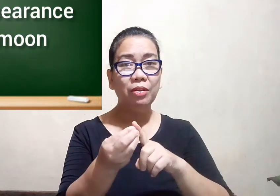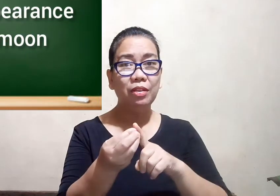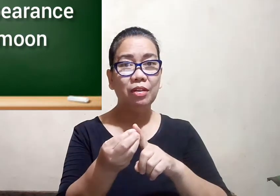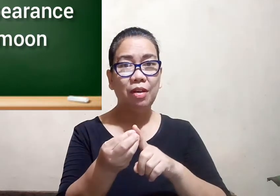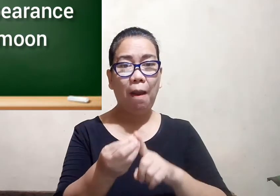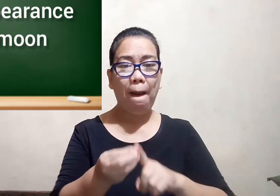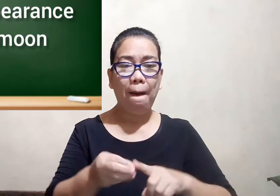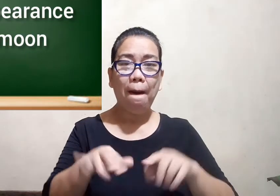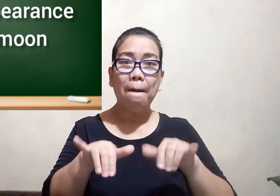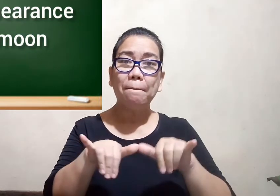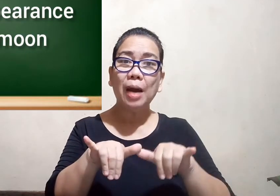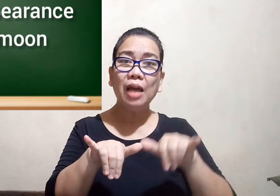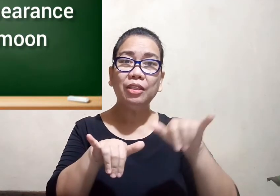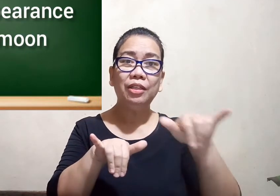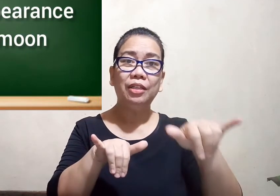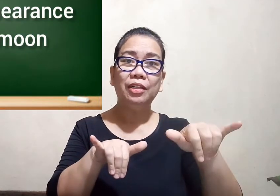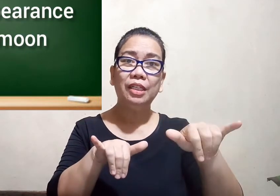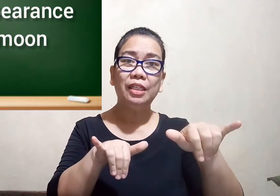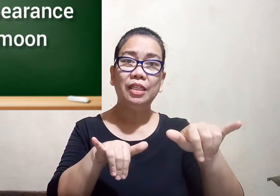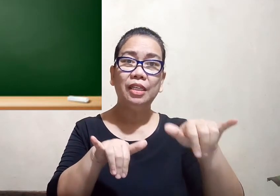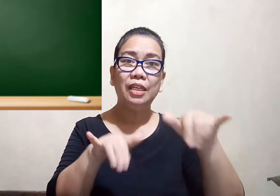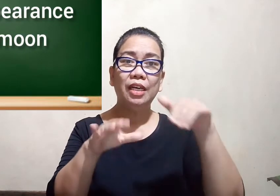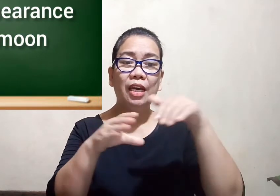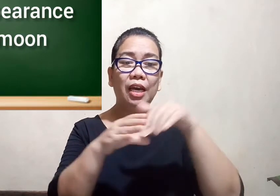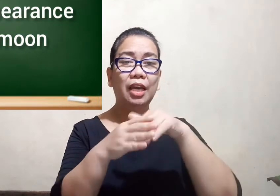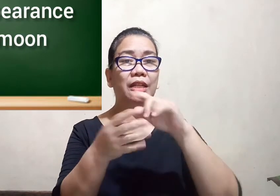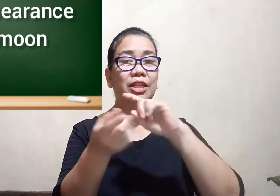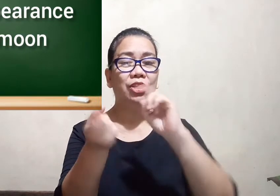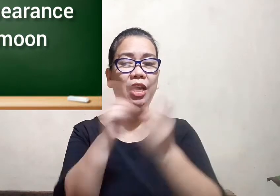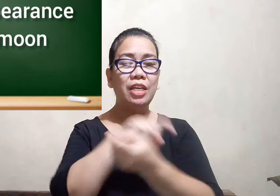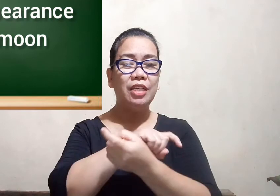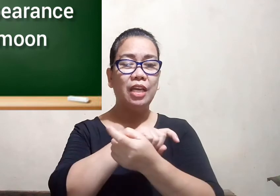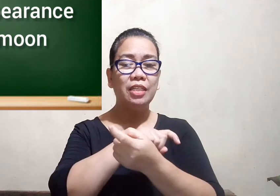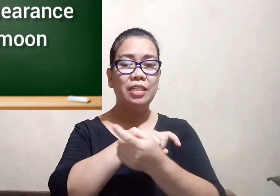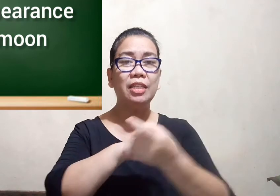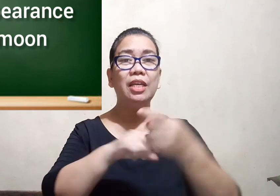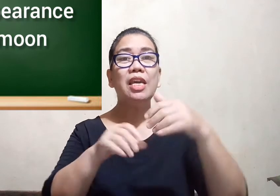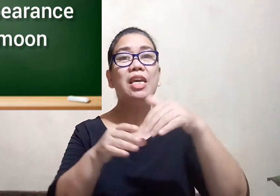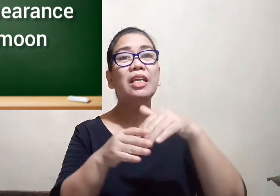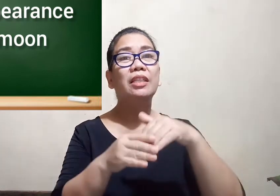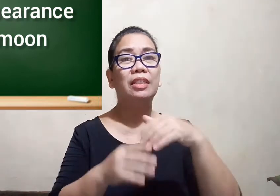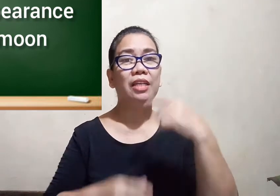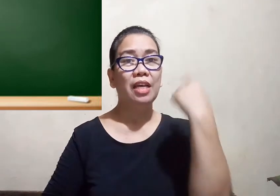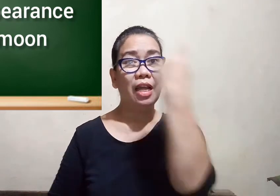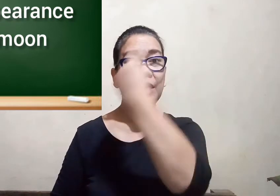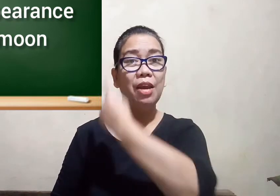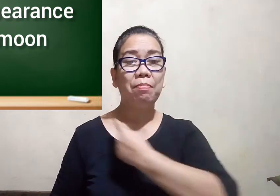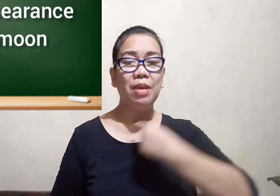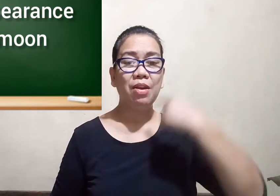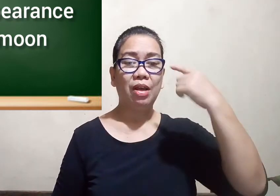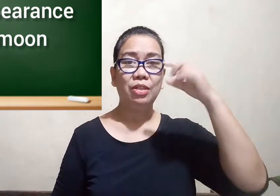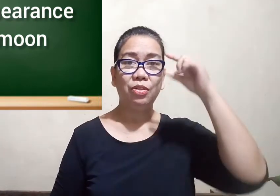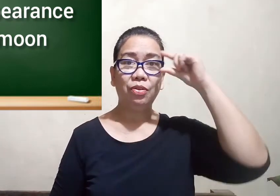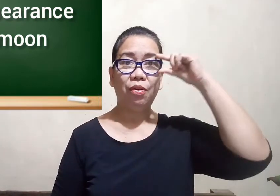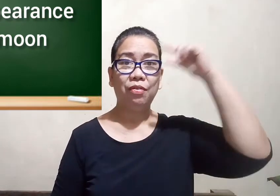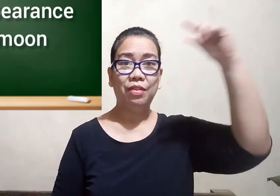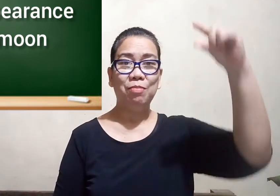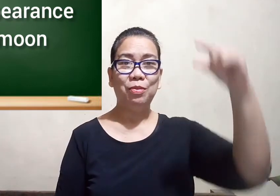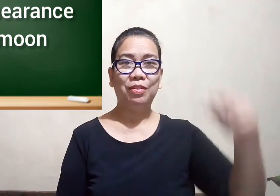patterns in the changes in the appearance of the moon